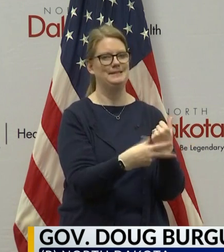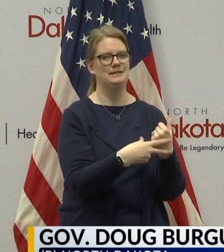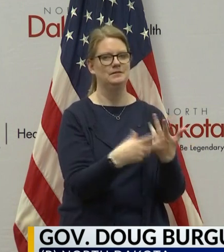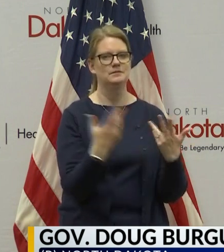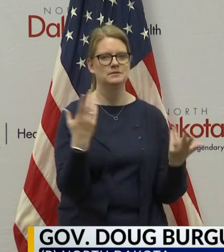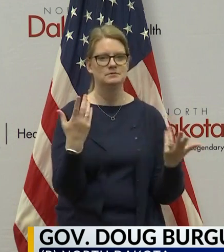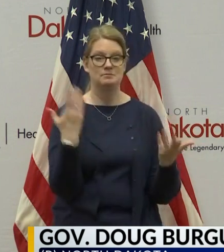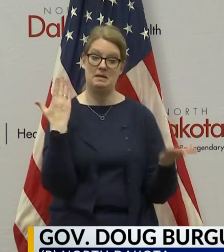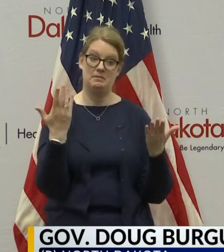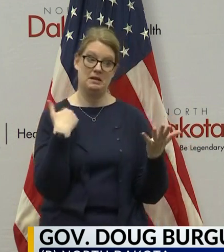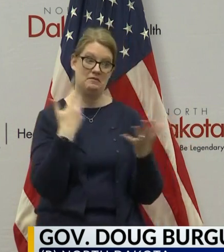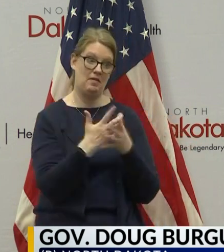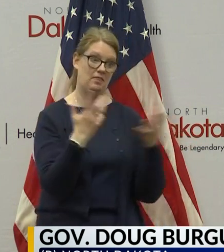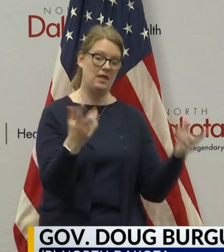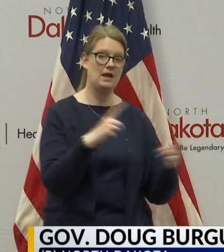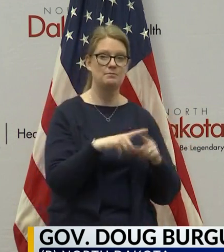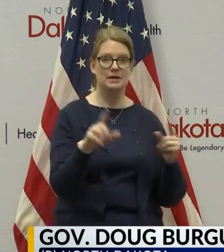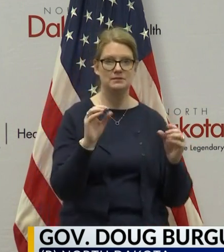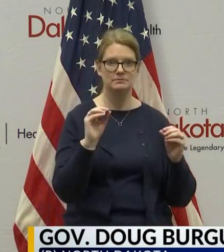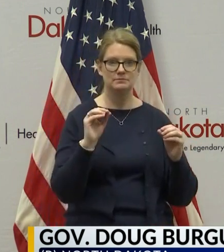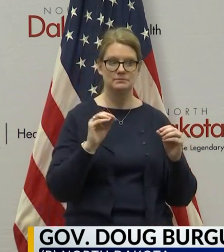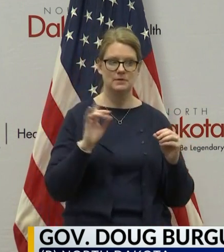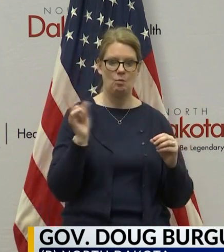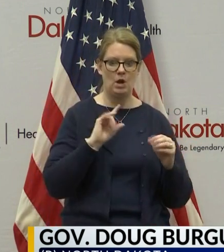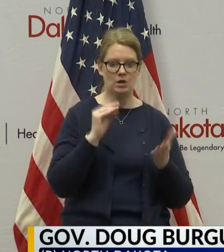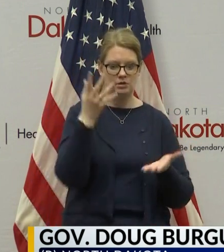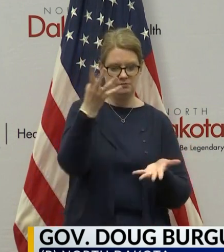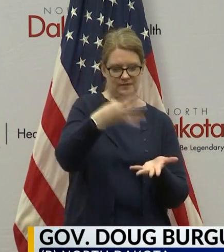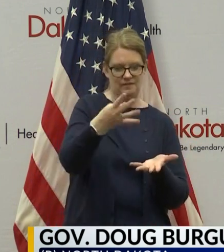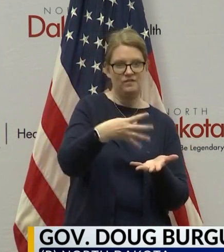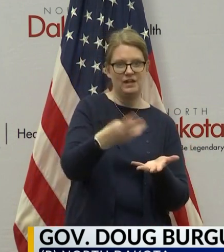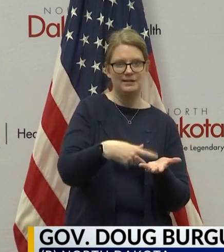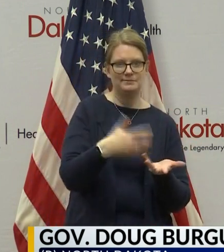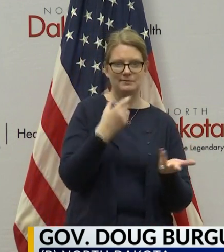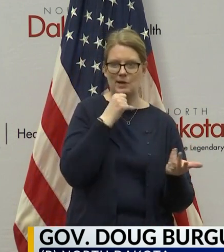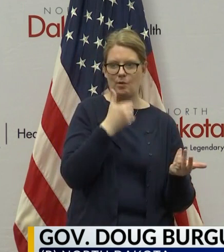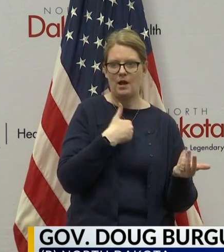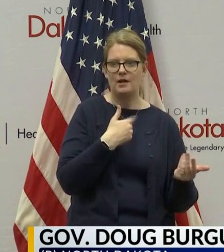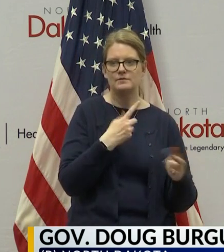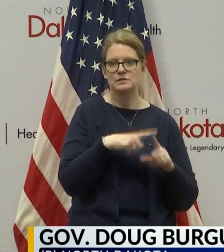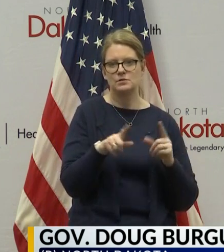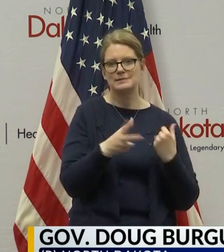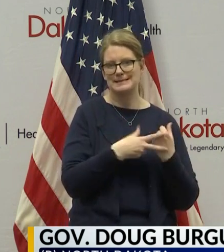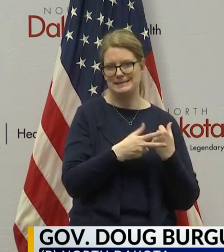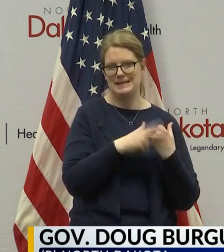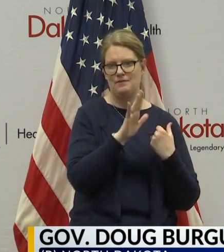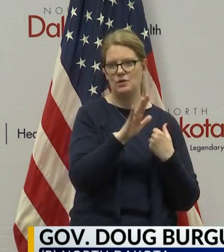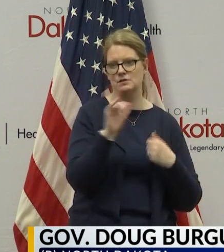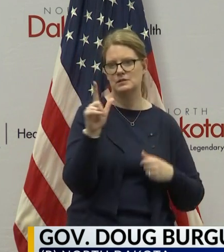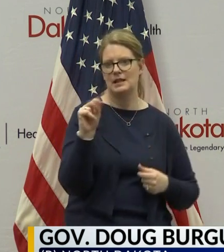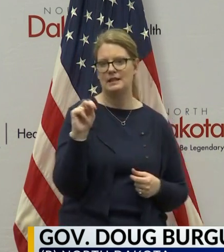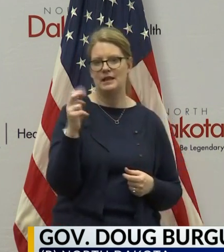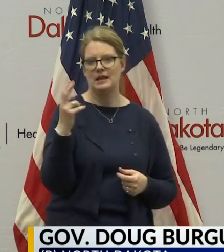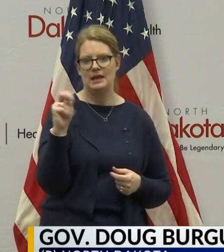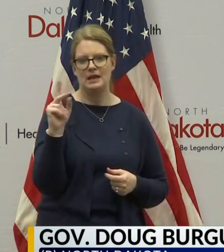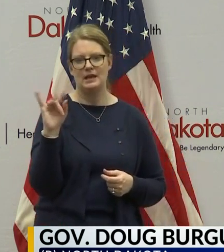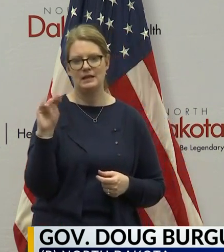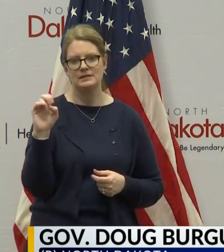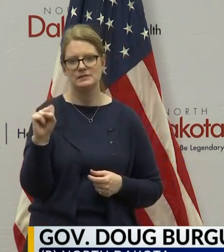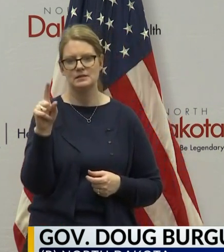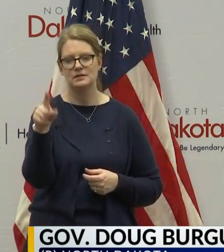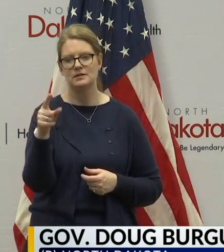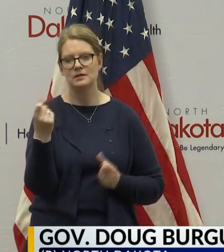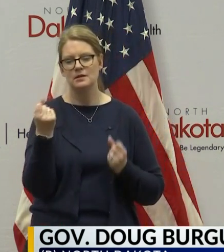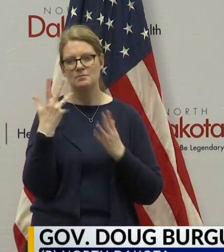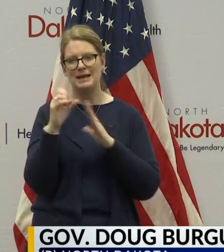lot of hand sanitizer but no dispensers to put it in. So save yours at home. Lane Hinkins. Governor, a lot